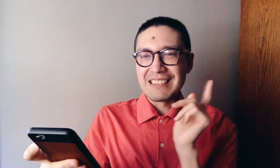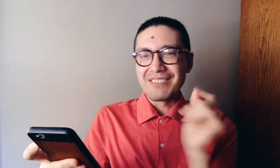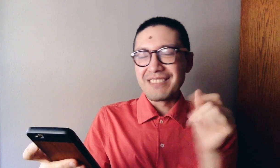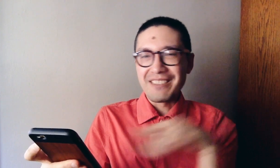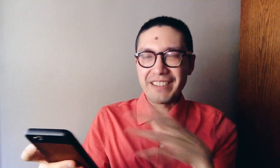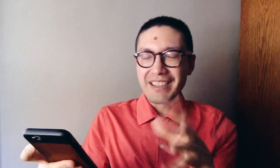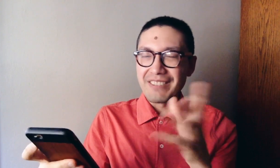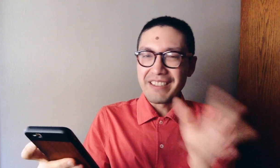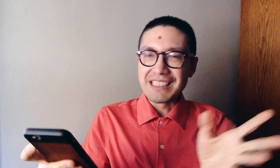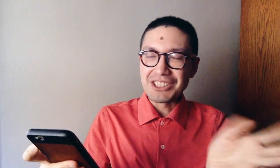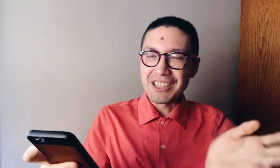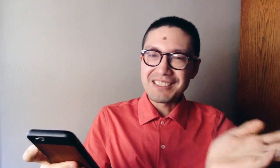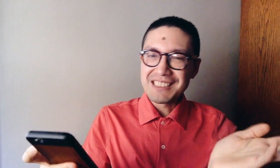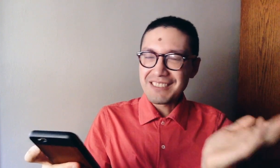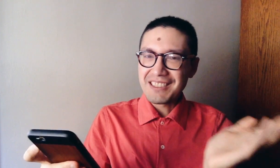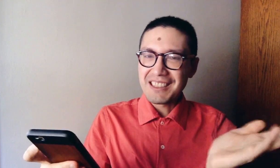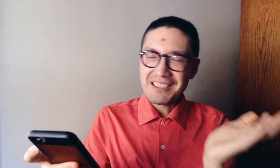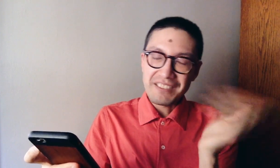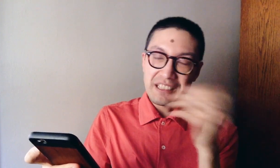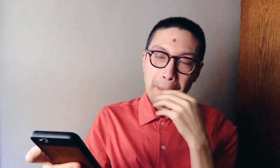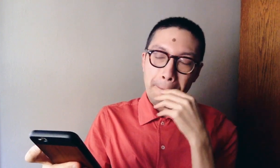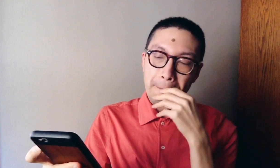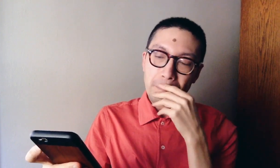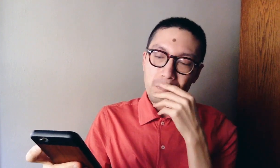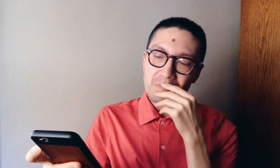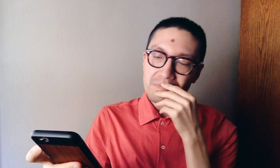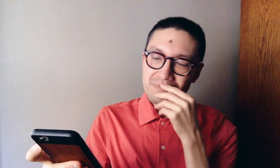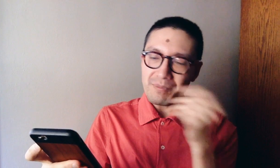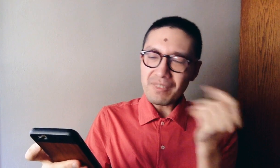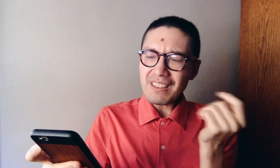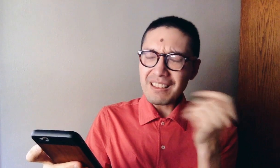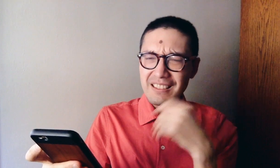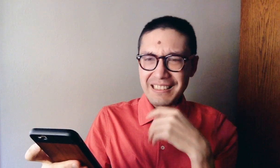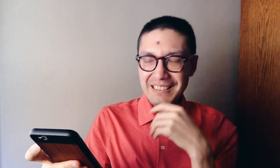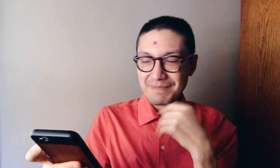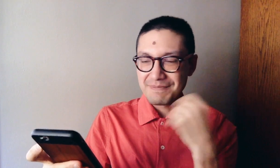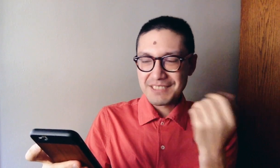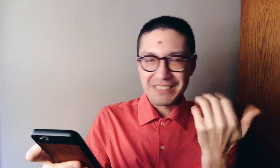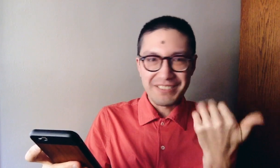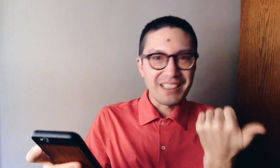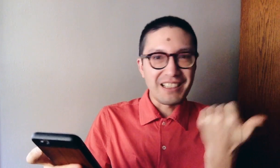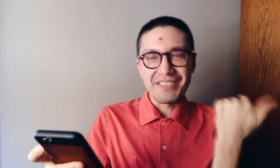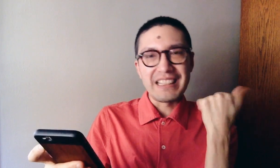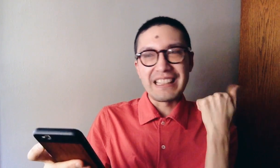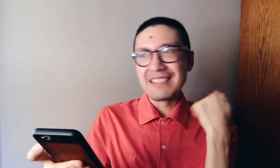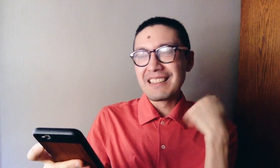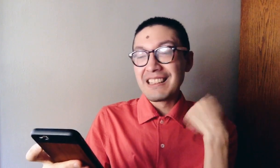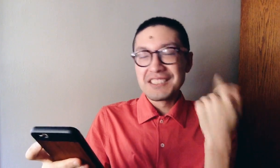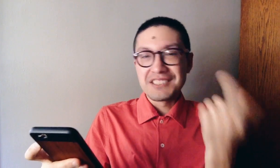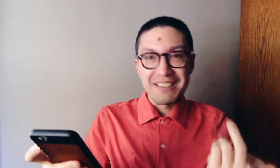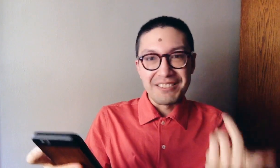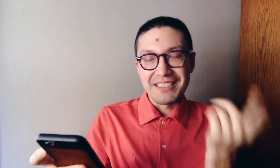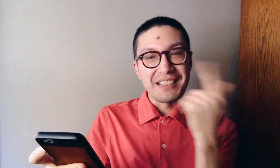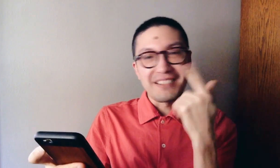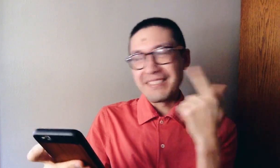various genres of photography, like street photography, travel photography,